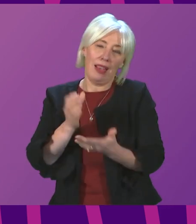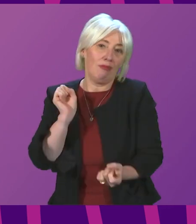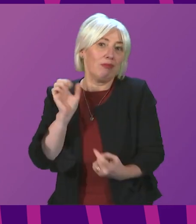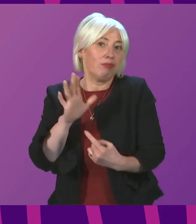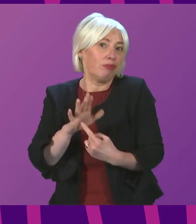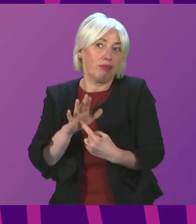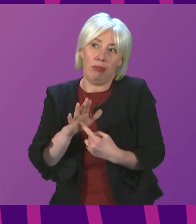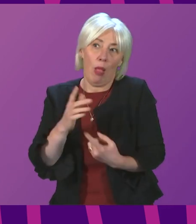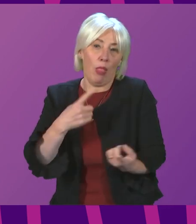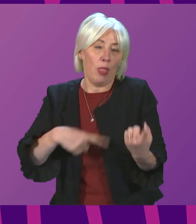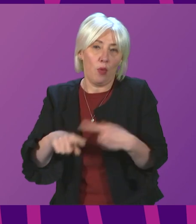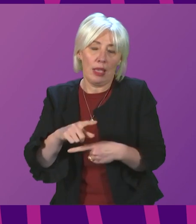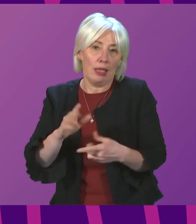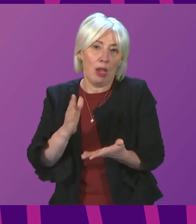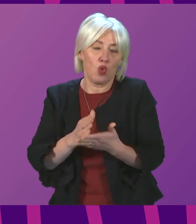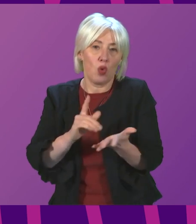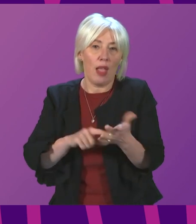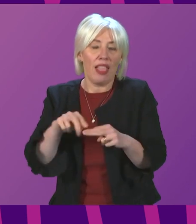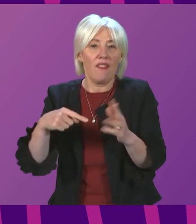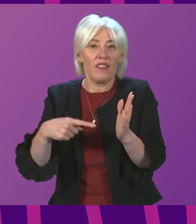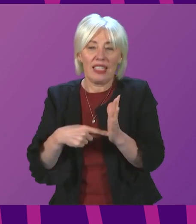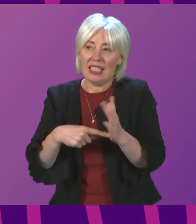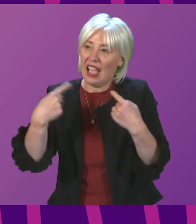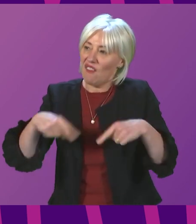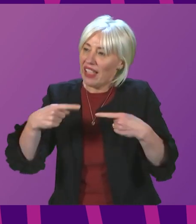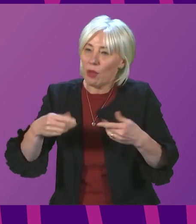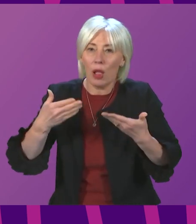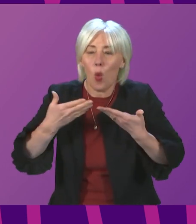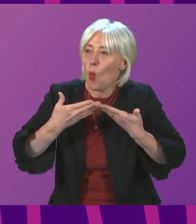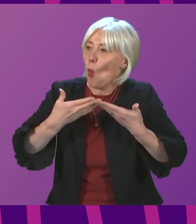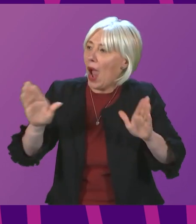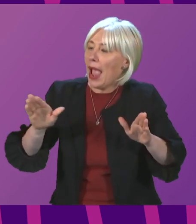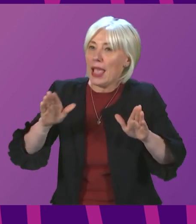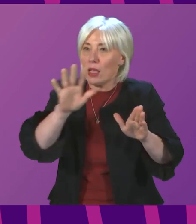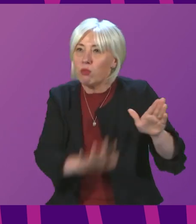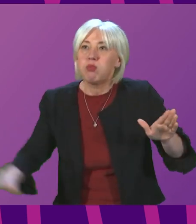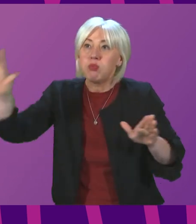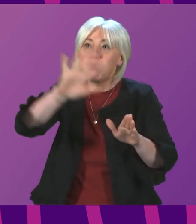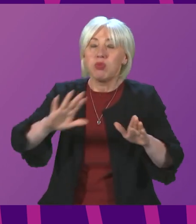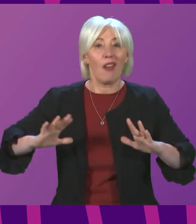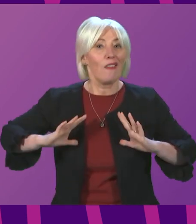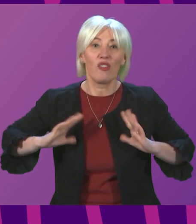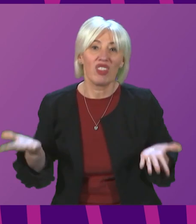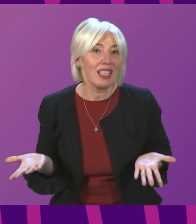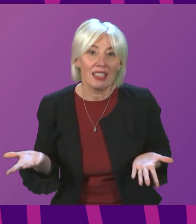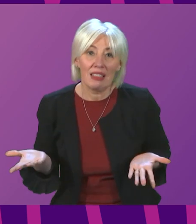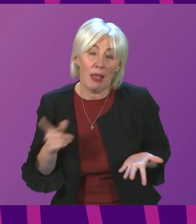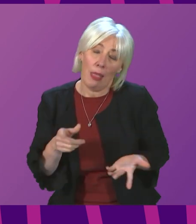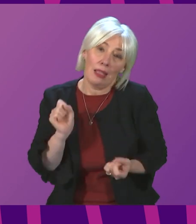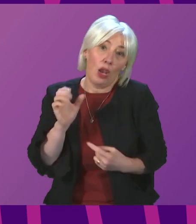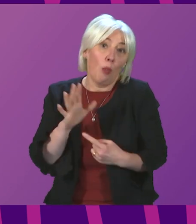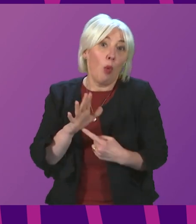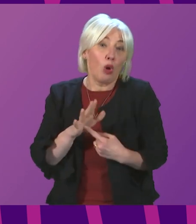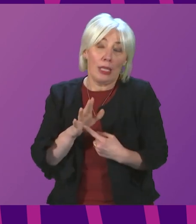continue to make lateral flow tests available as widely as possible and free of charge. And that is a really important principle